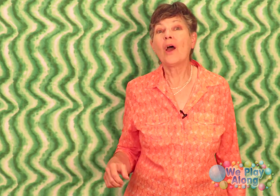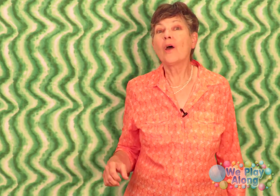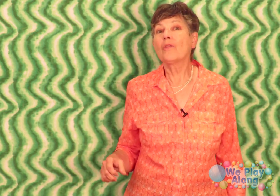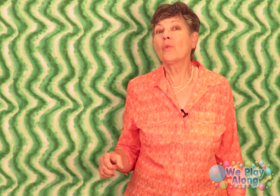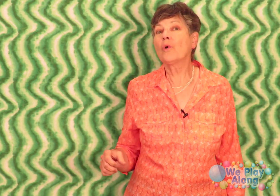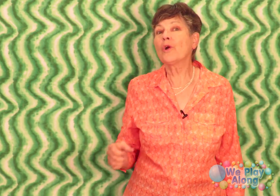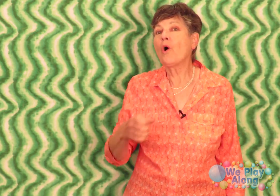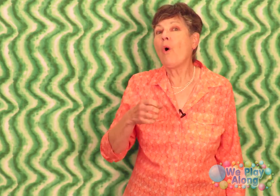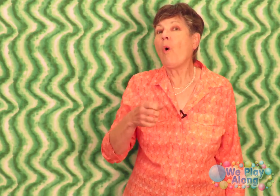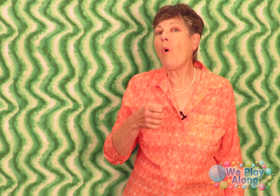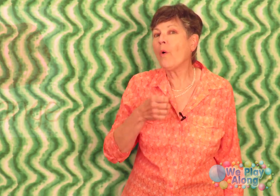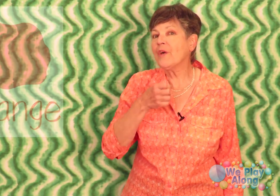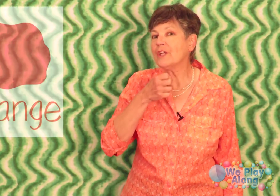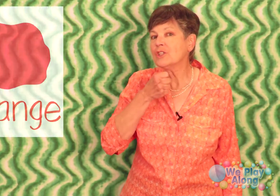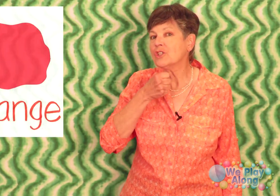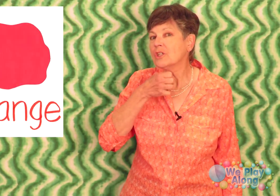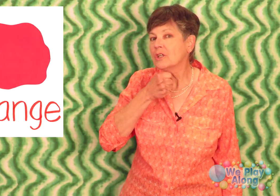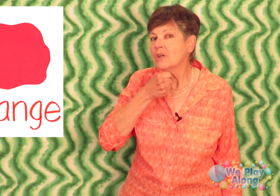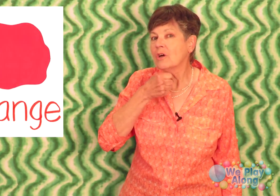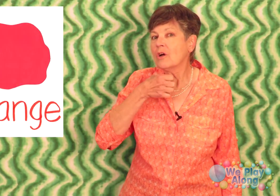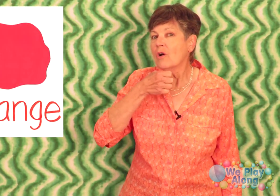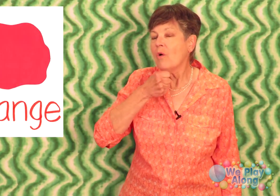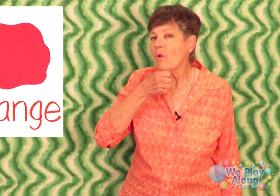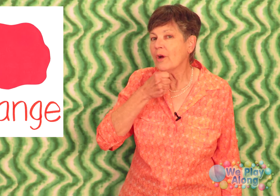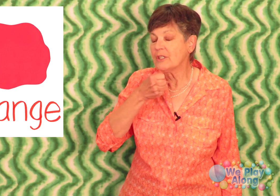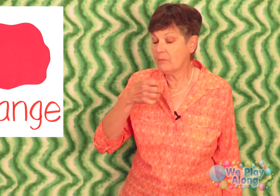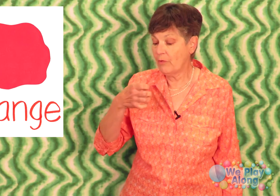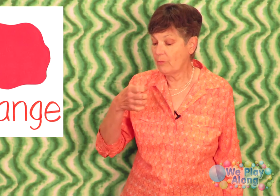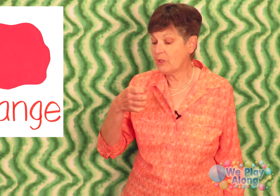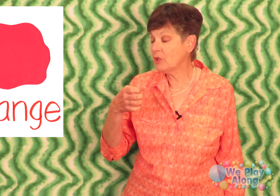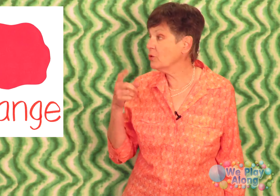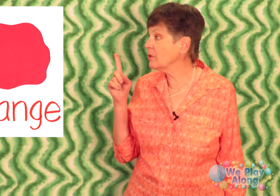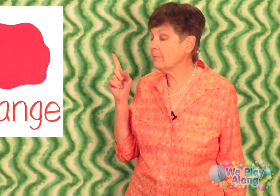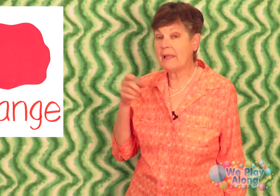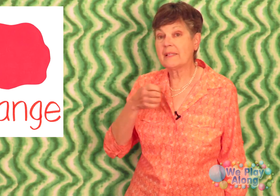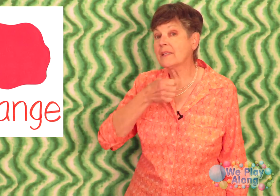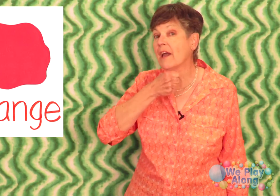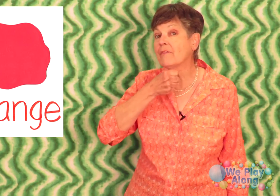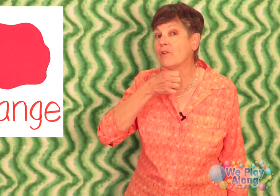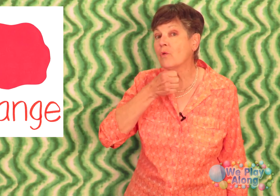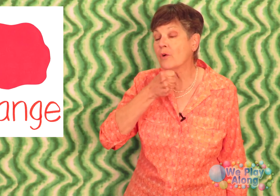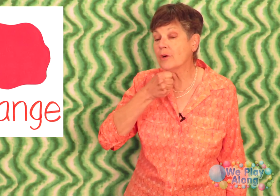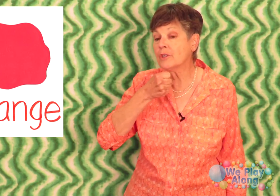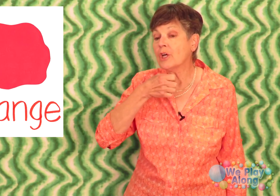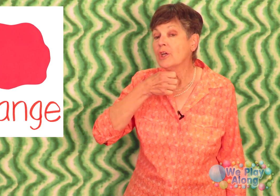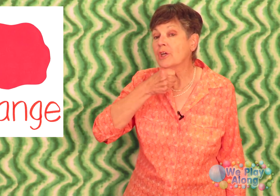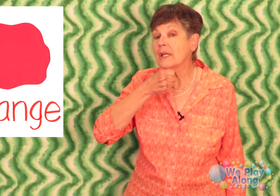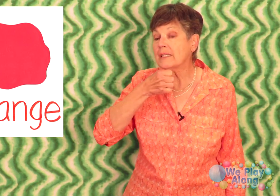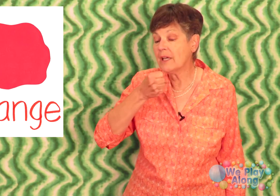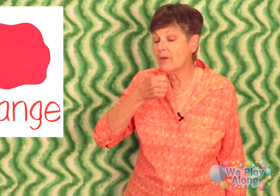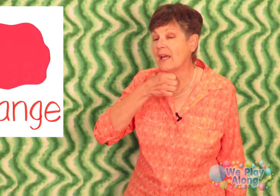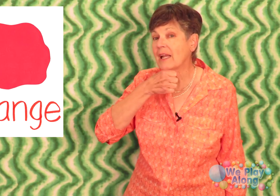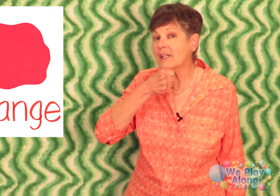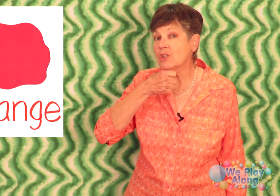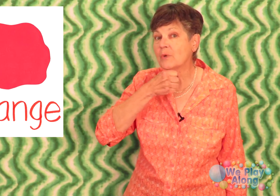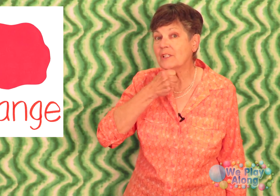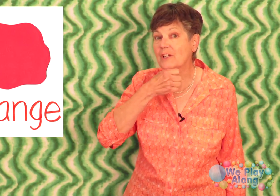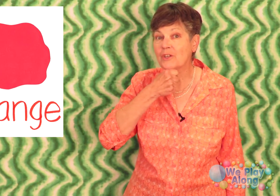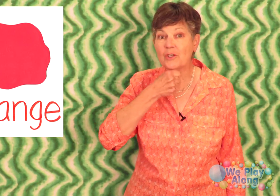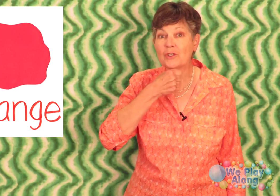the word orange orange and for to do make the sign for orange you're going to take your hand like squeeze it under your